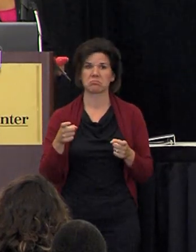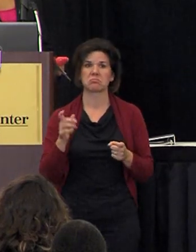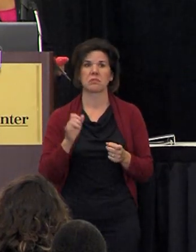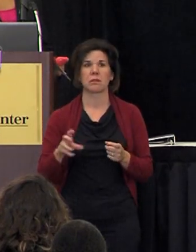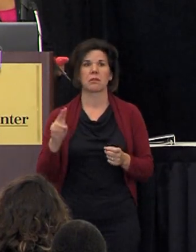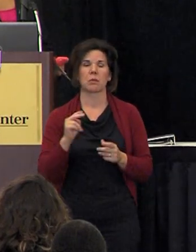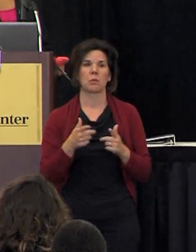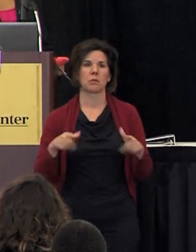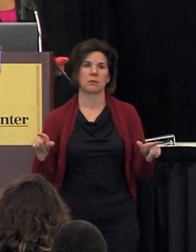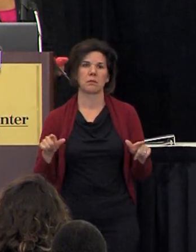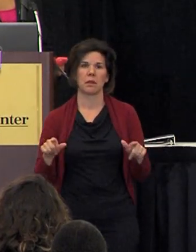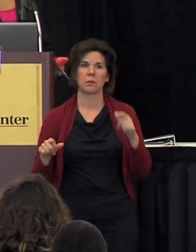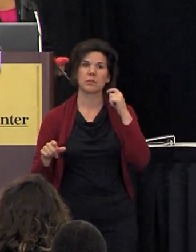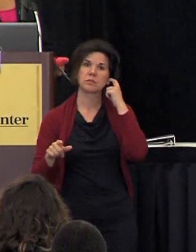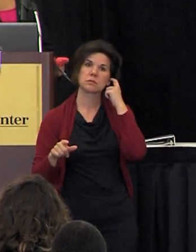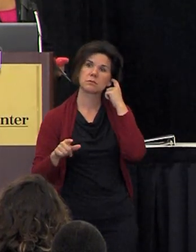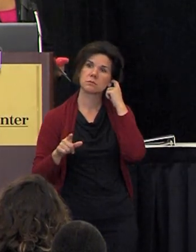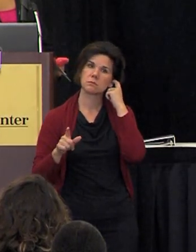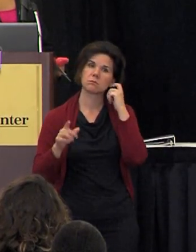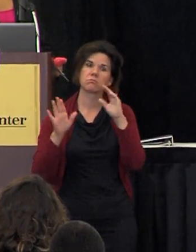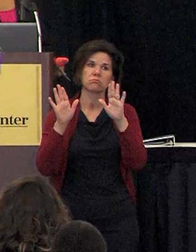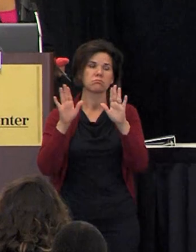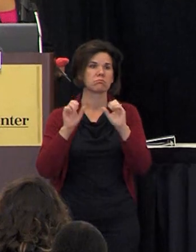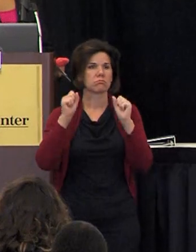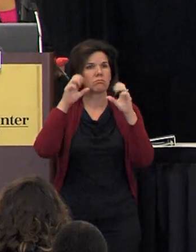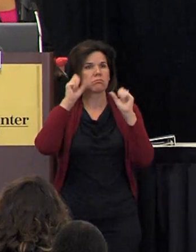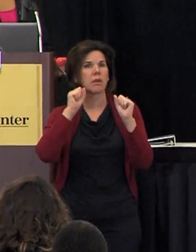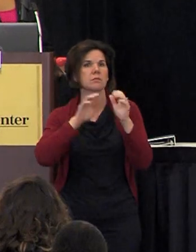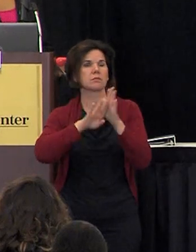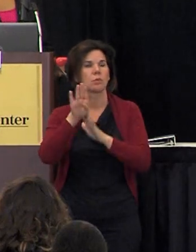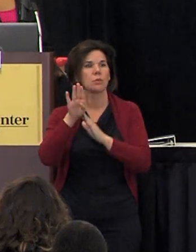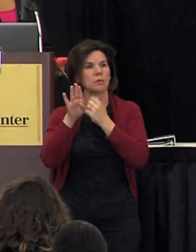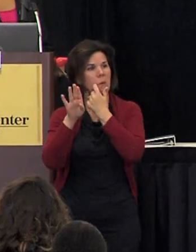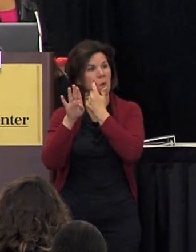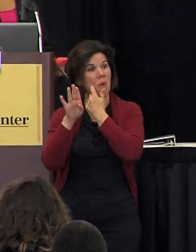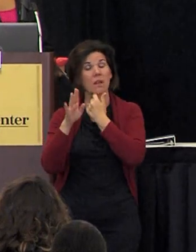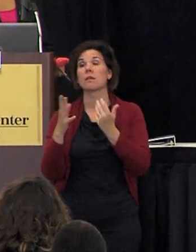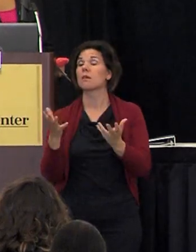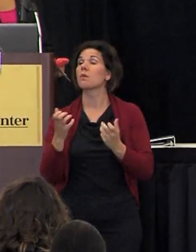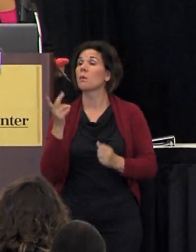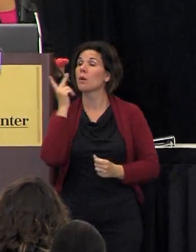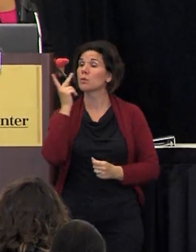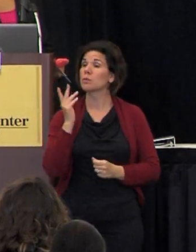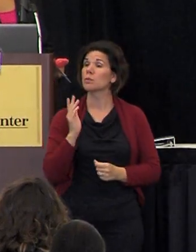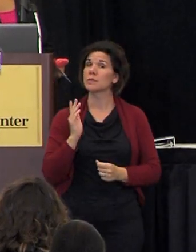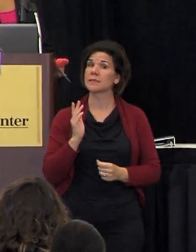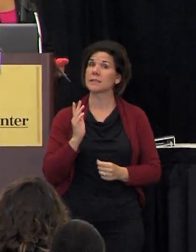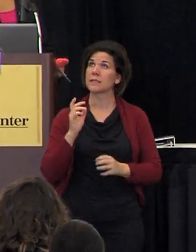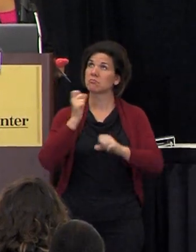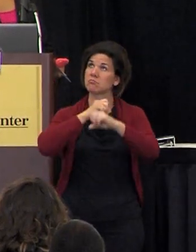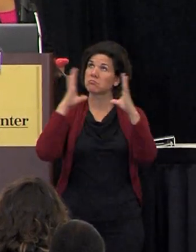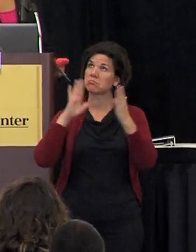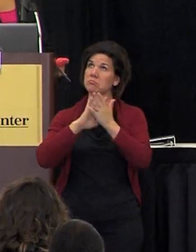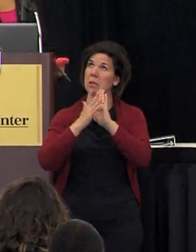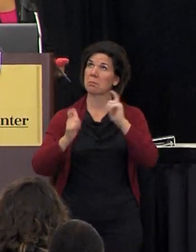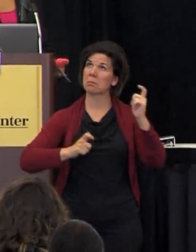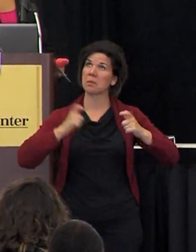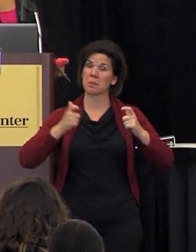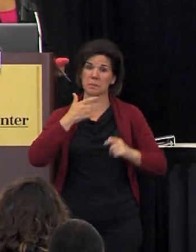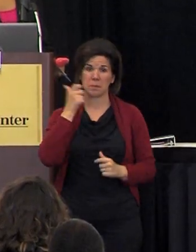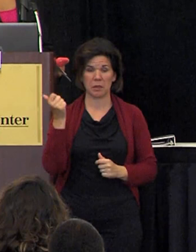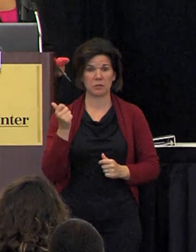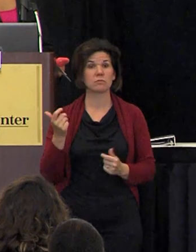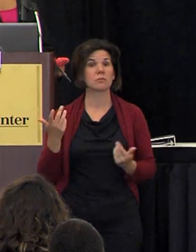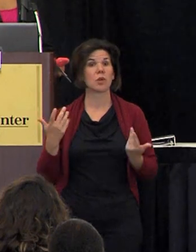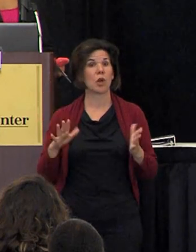language and that's an amazing amazing growth we'd like to see ourselves bigger and better and we're